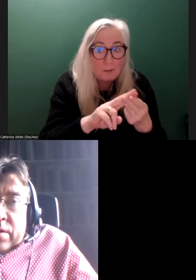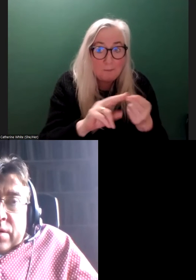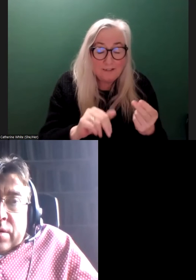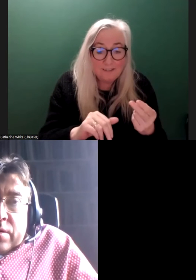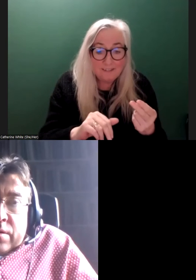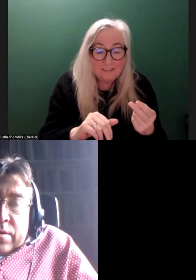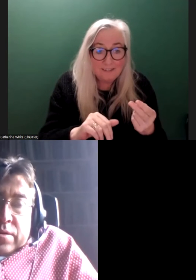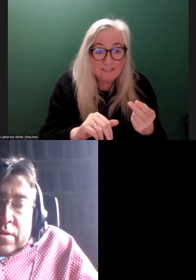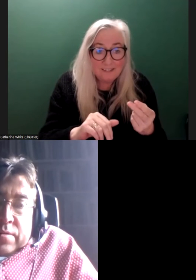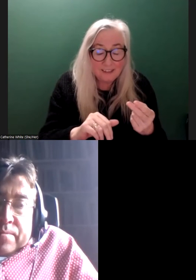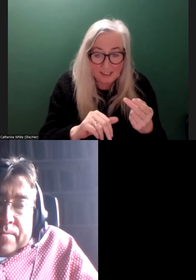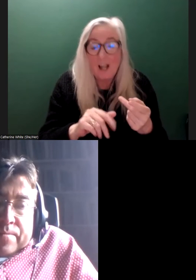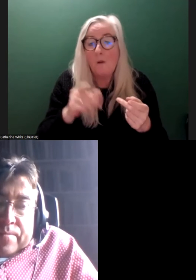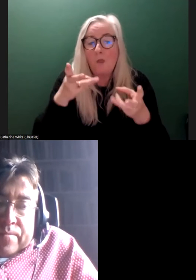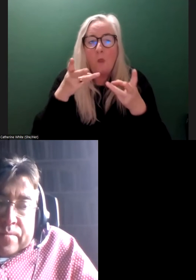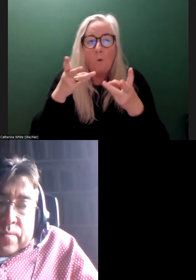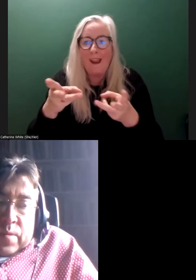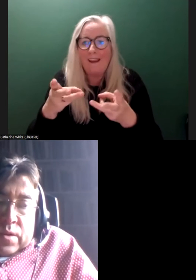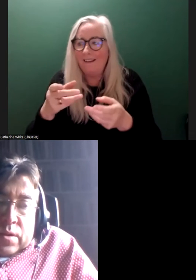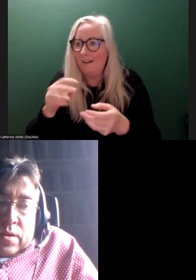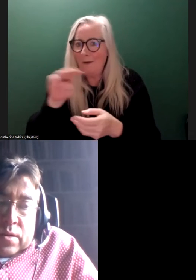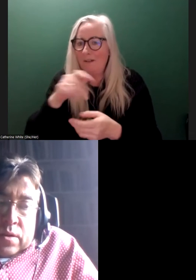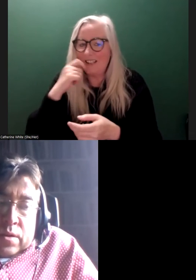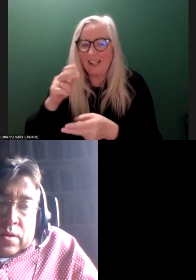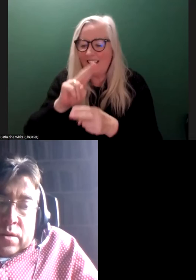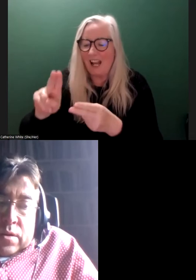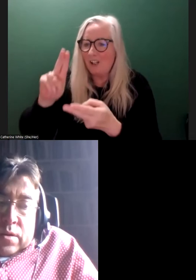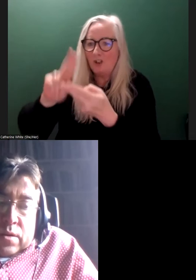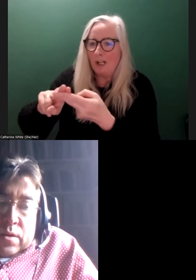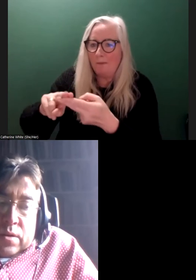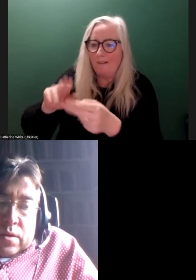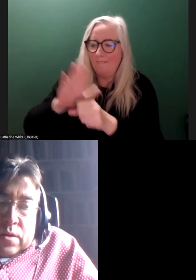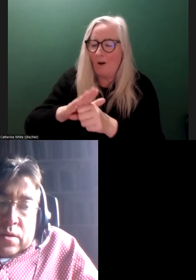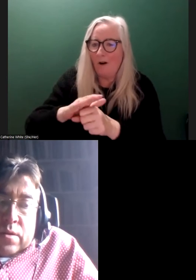impairment, although that was framed by some people as that. It's not due to disabled people's impairment.